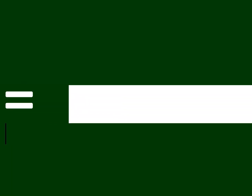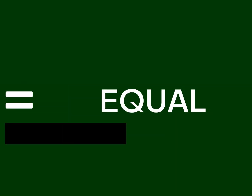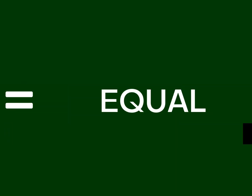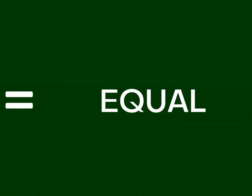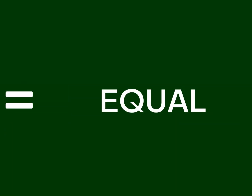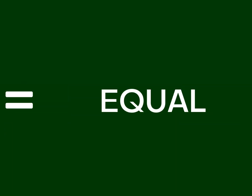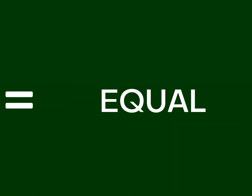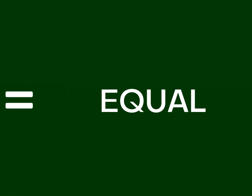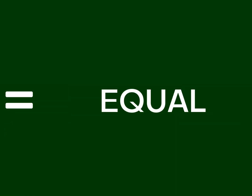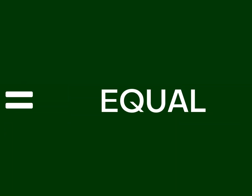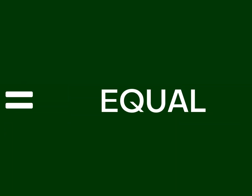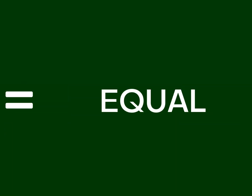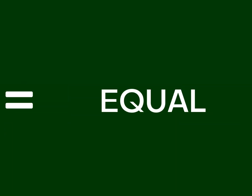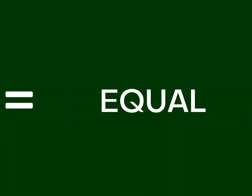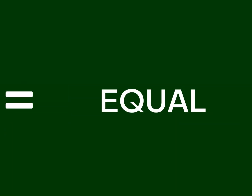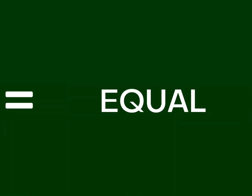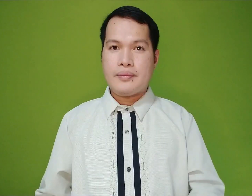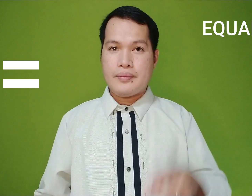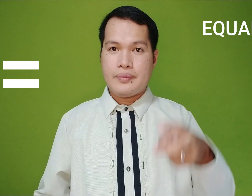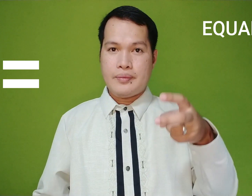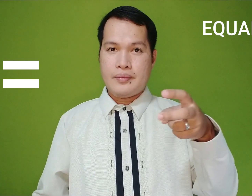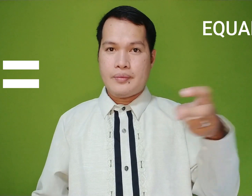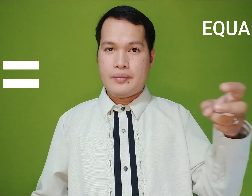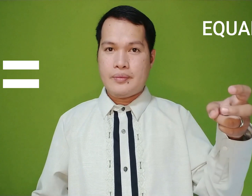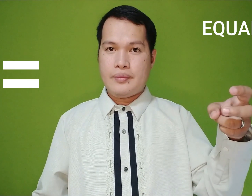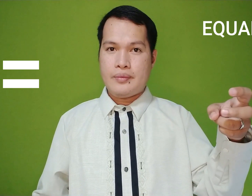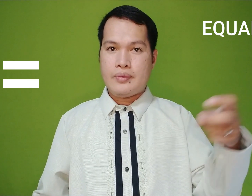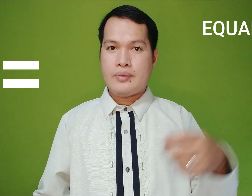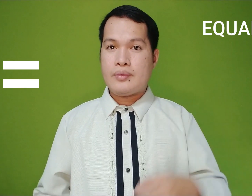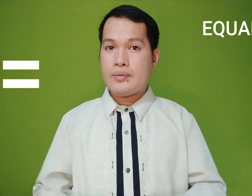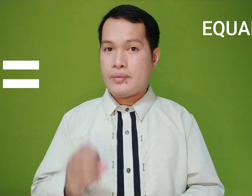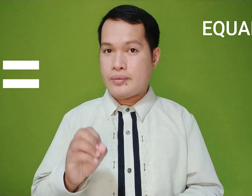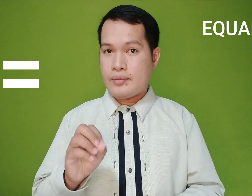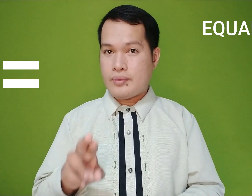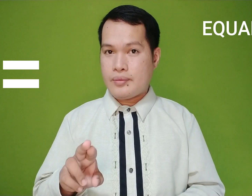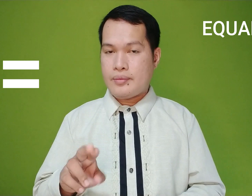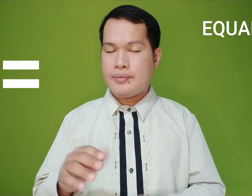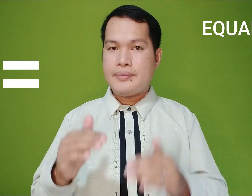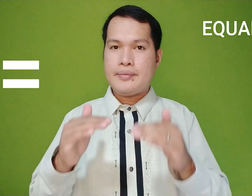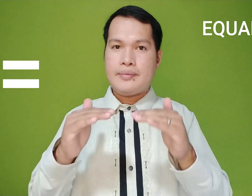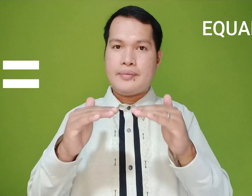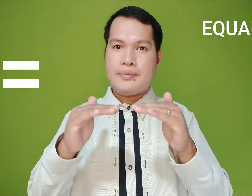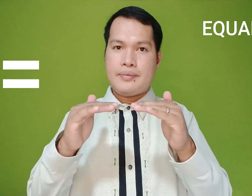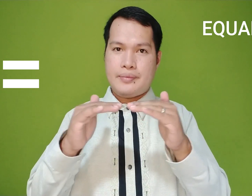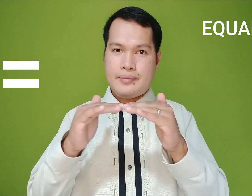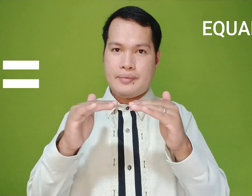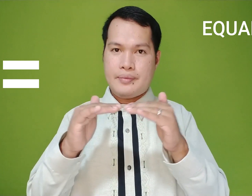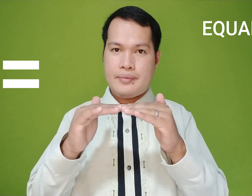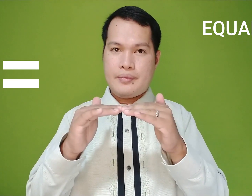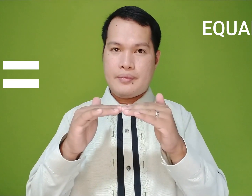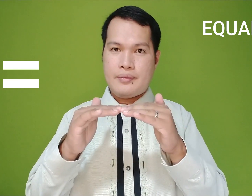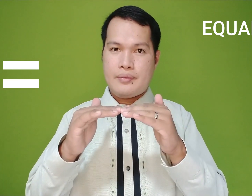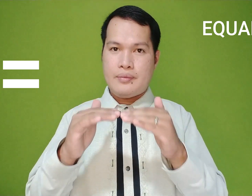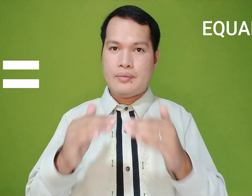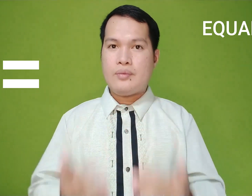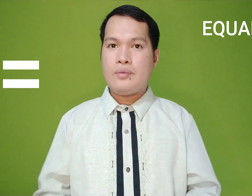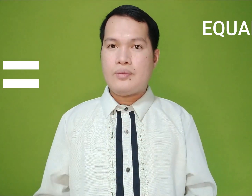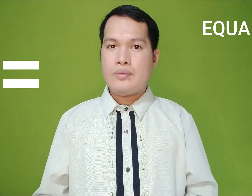equal in FSL we use index and middle finger to draw parallel lines on air in ASL we bend both